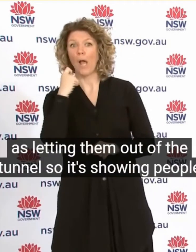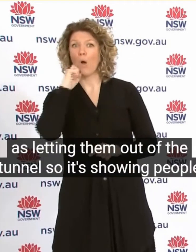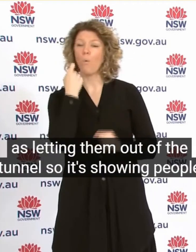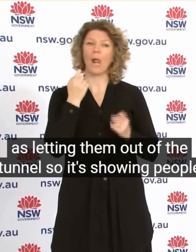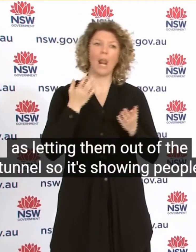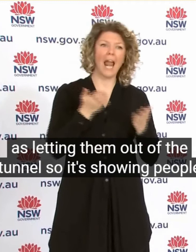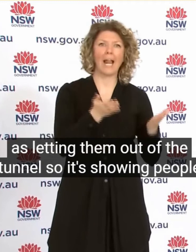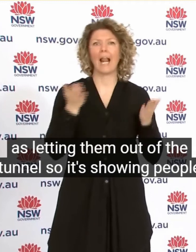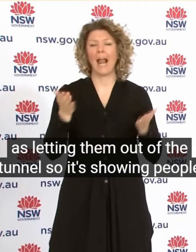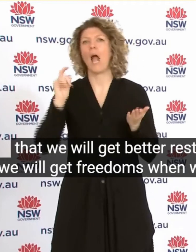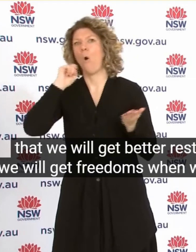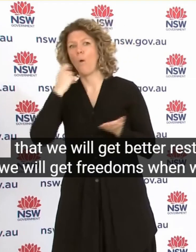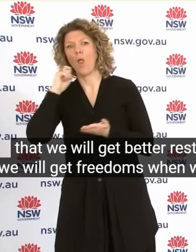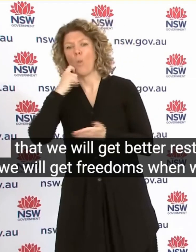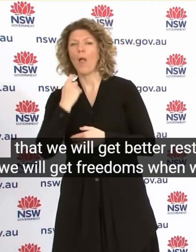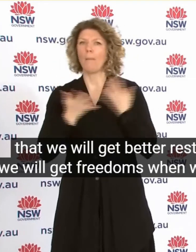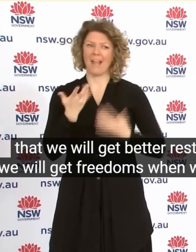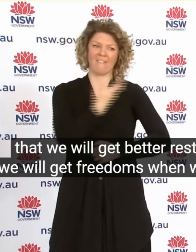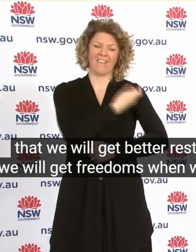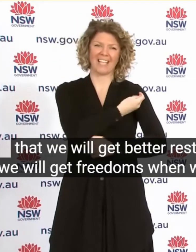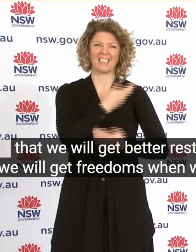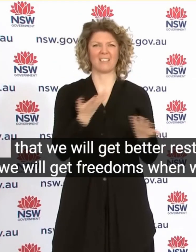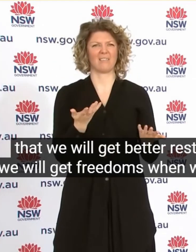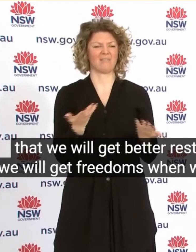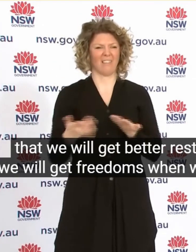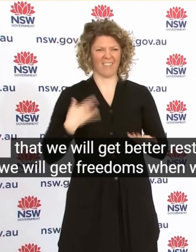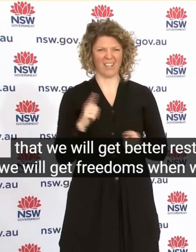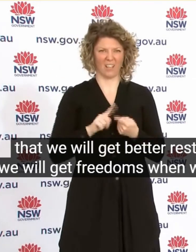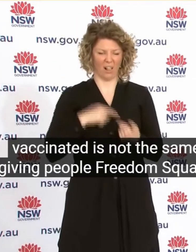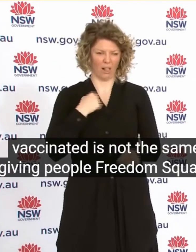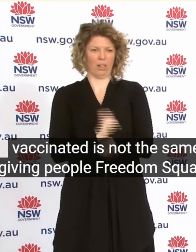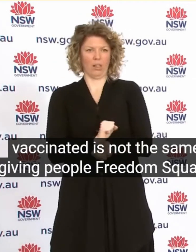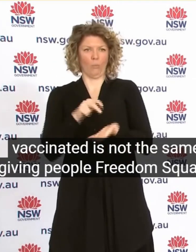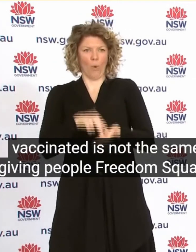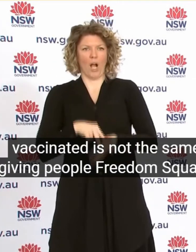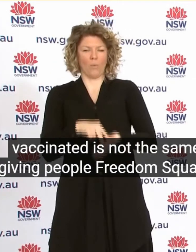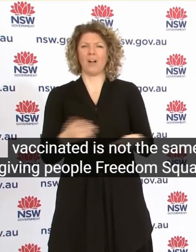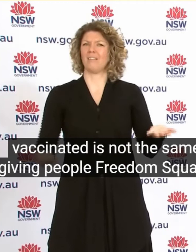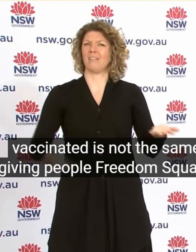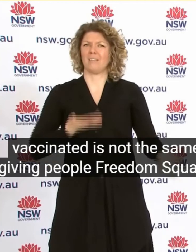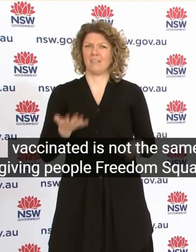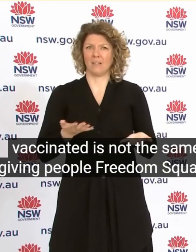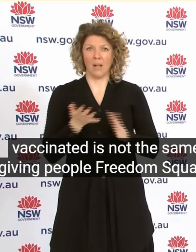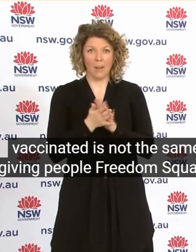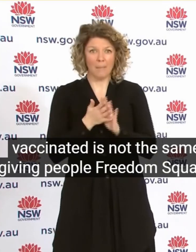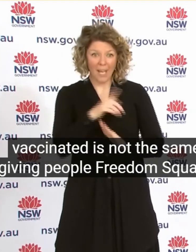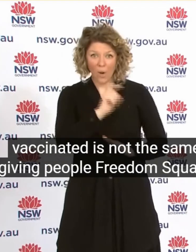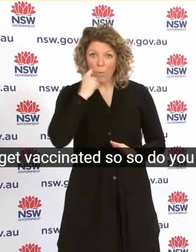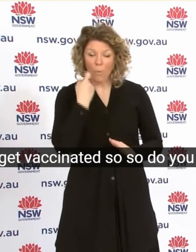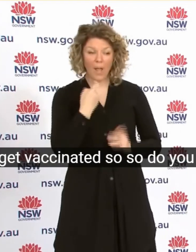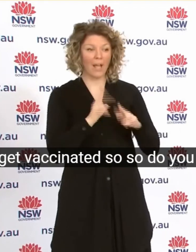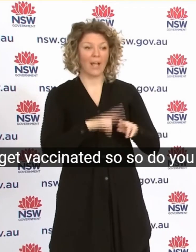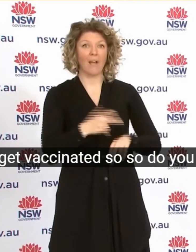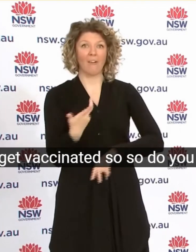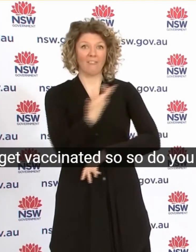oms When We Get Vaccinated Is Not Same As Giving People Freedoms When We Get Vaccinated So Do You Support Giving People